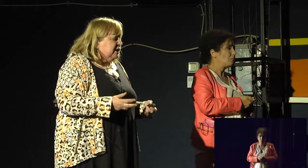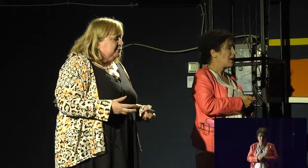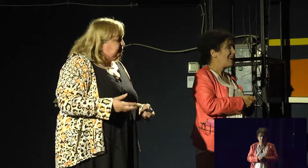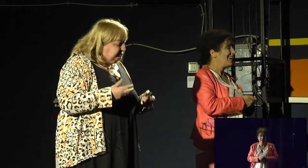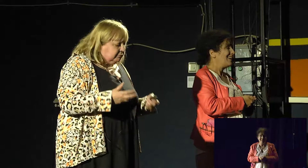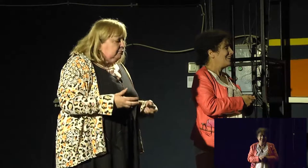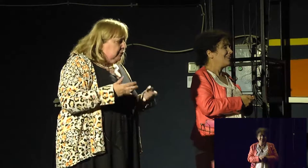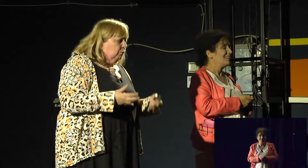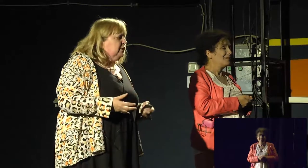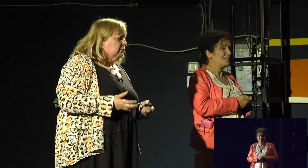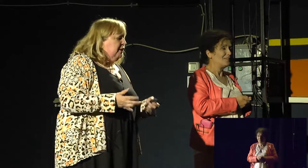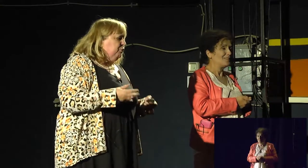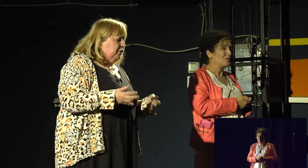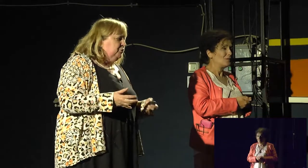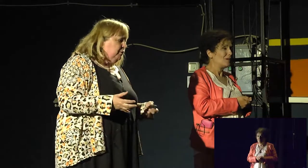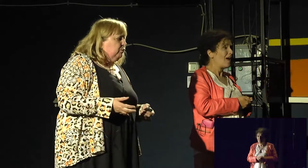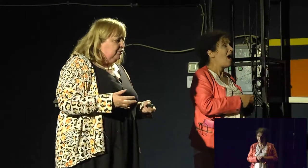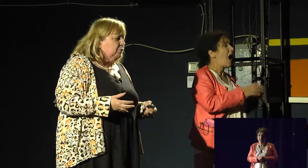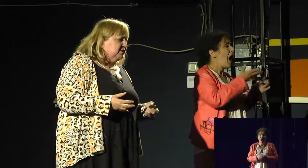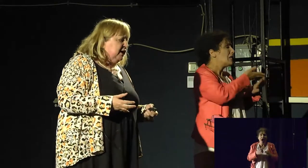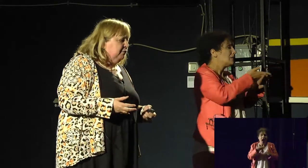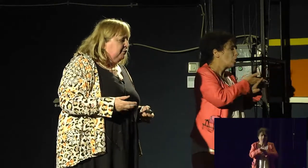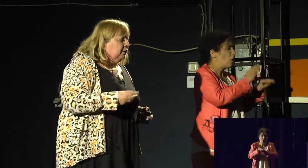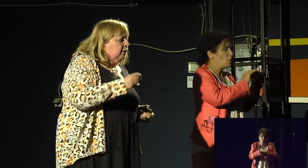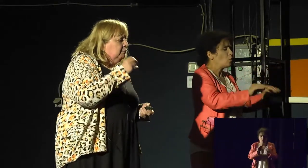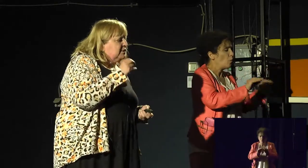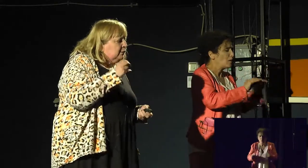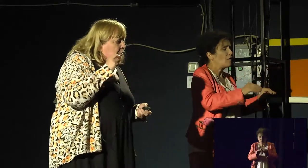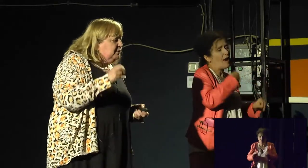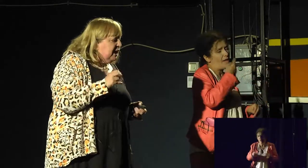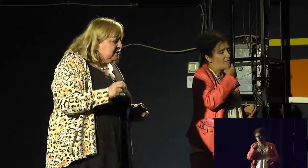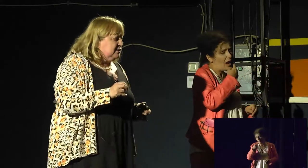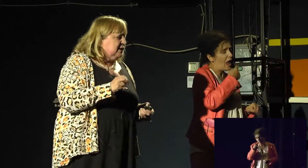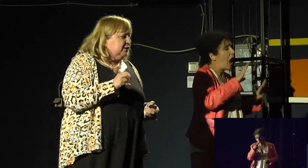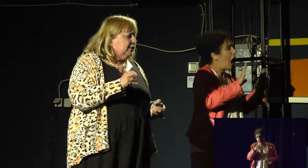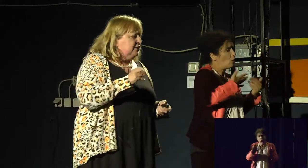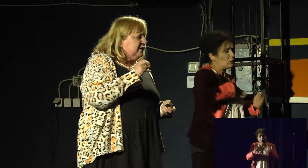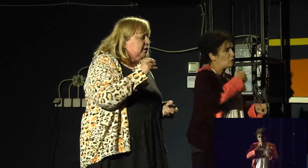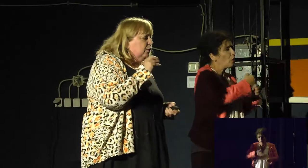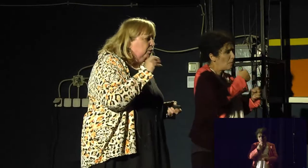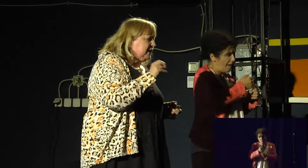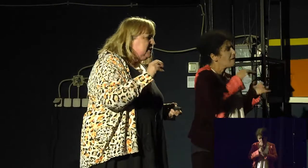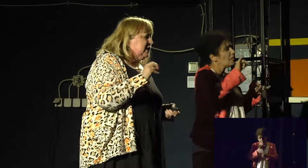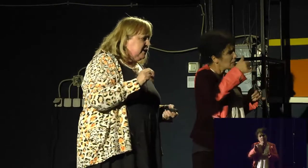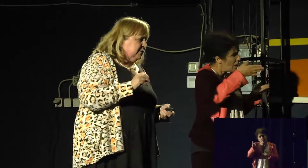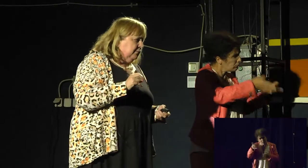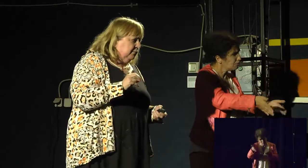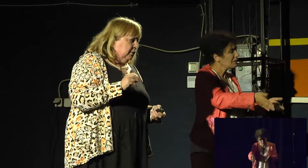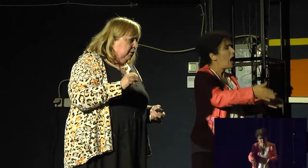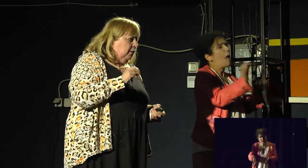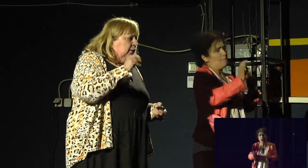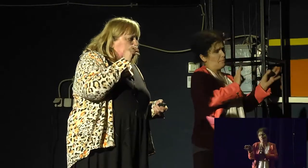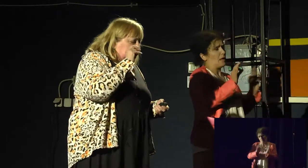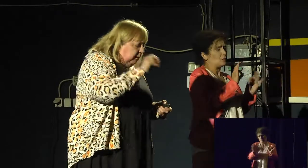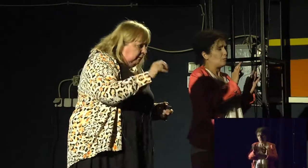says, if you want to do it, well, do it safe. But comprehensive sex education says, what is it?